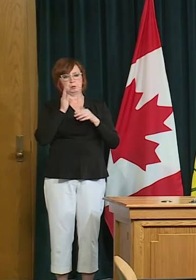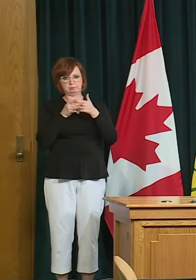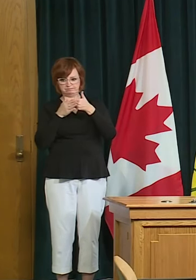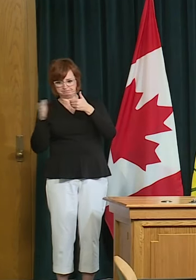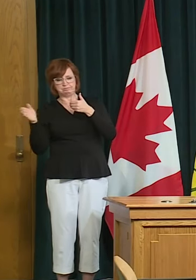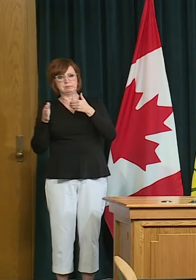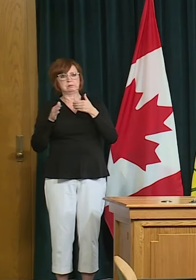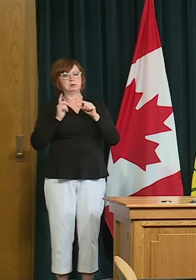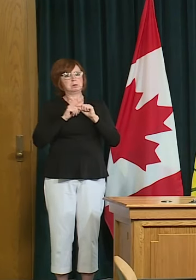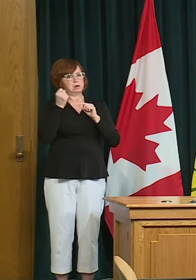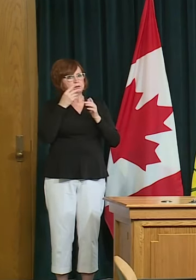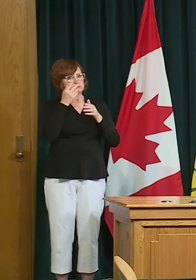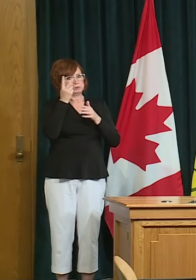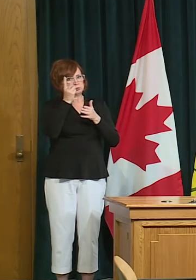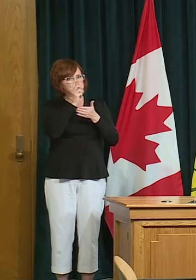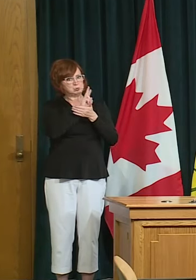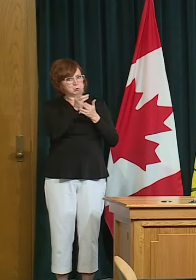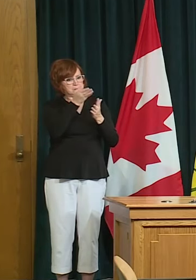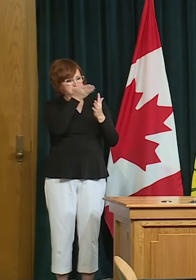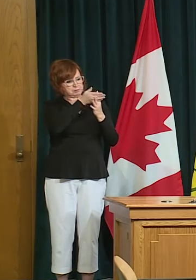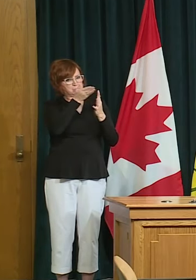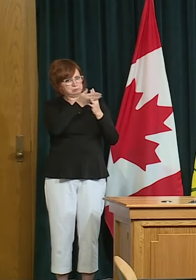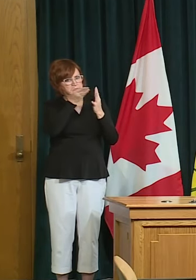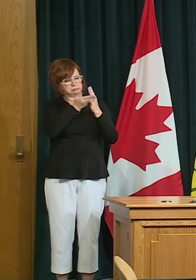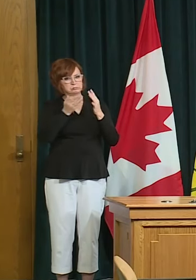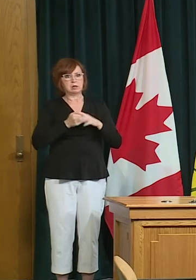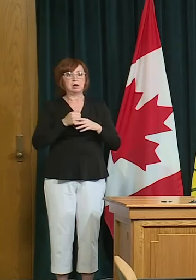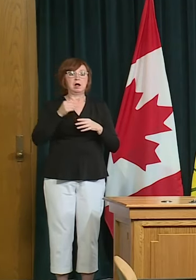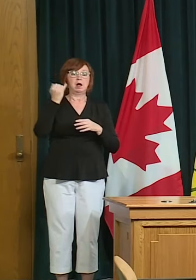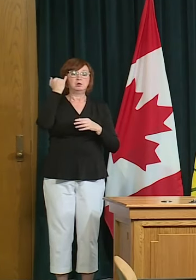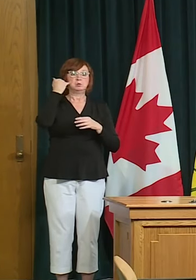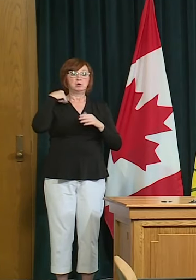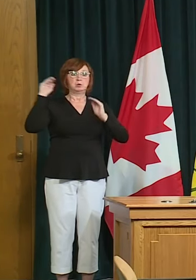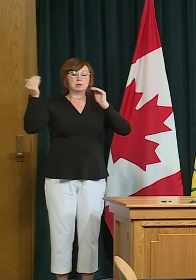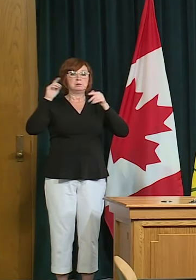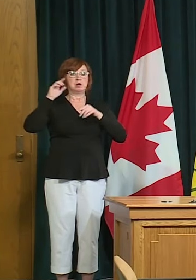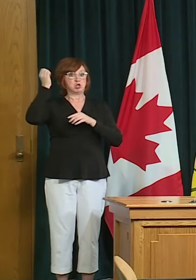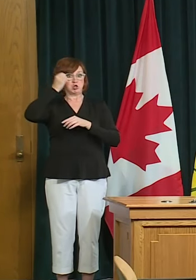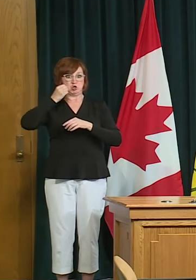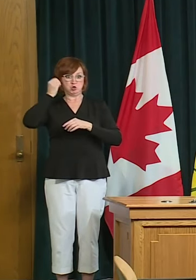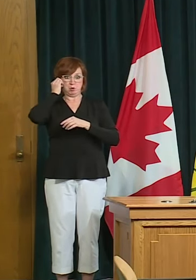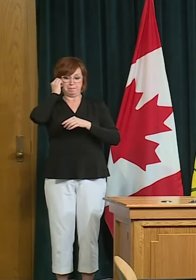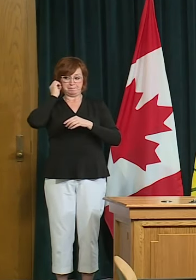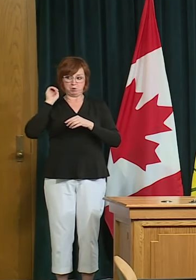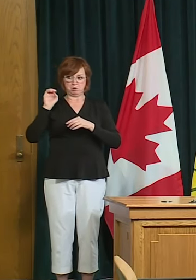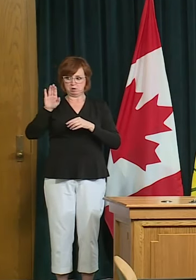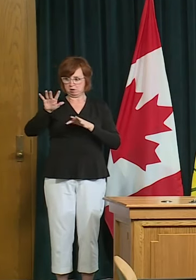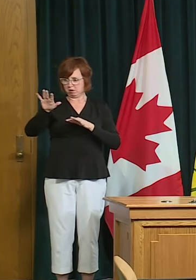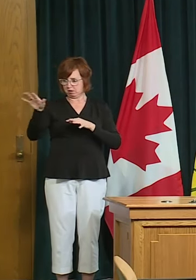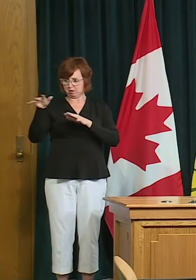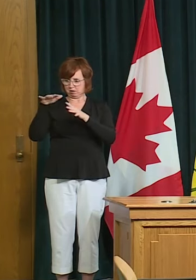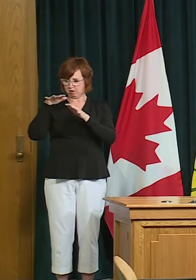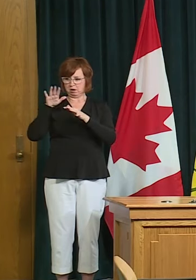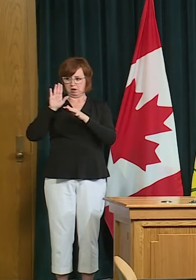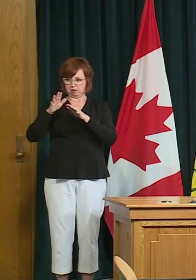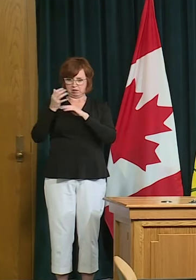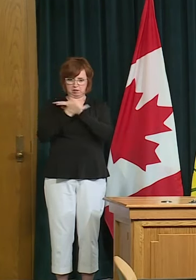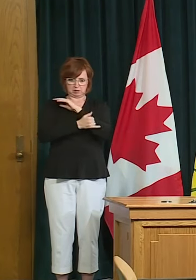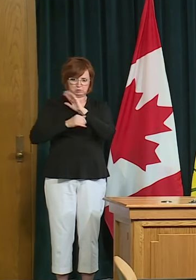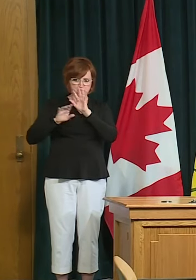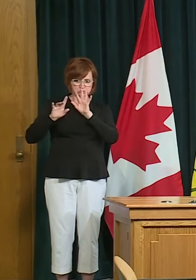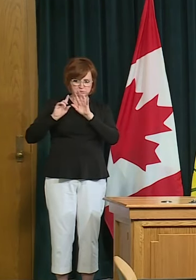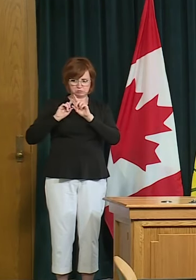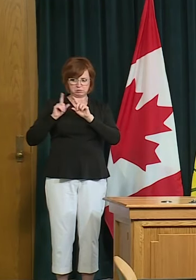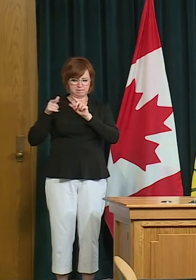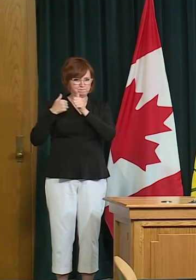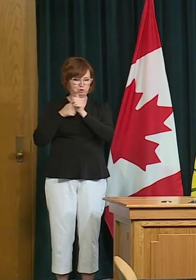and i also have to say that if you look at other european countries obviously some countries have opened up more quickly than others based on their own